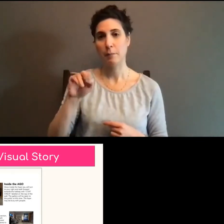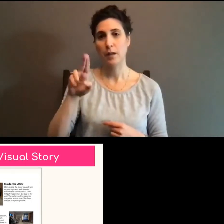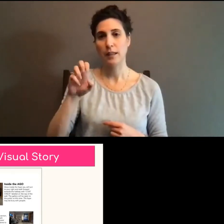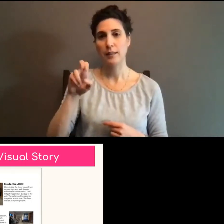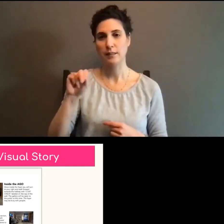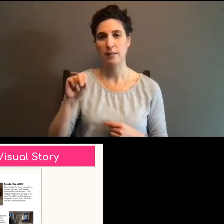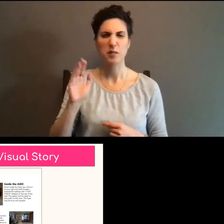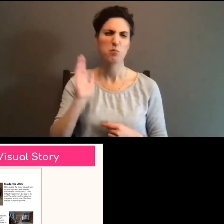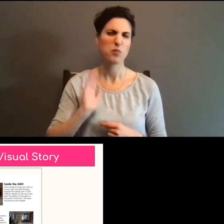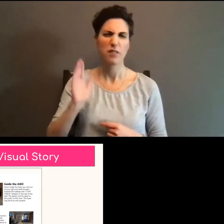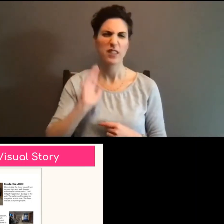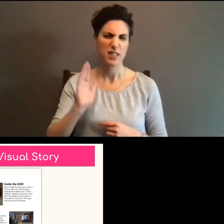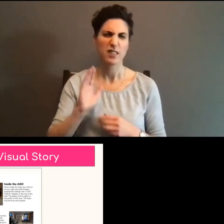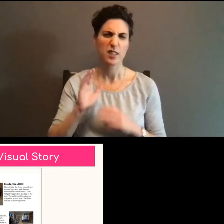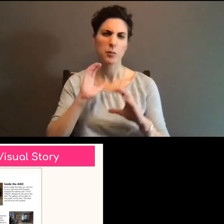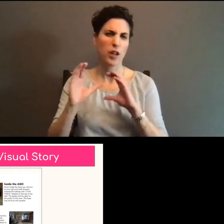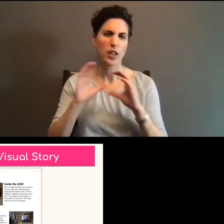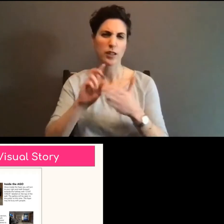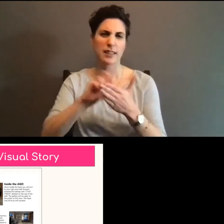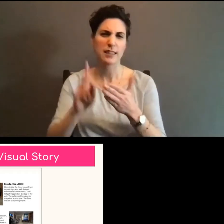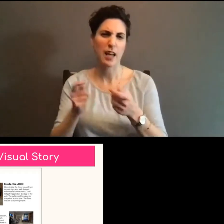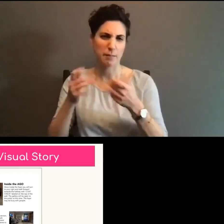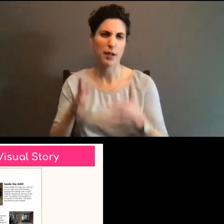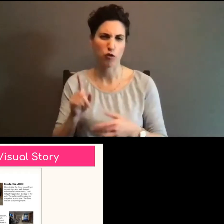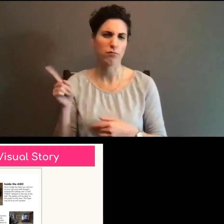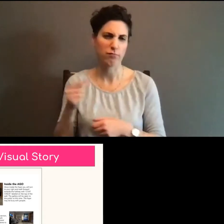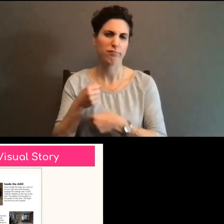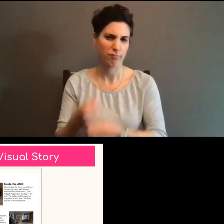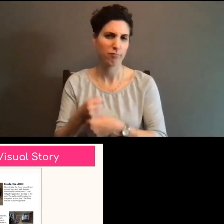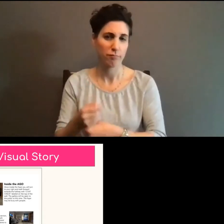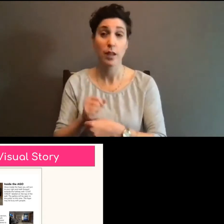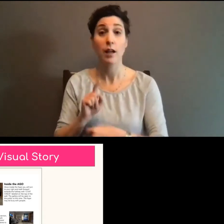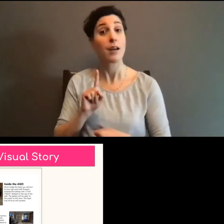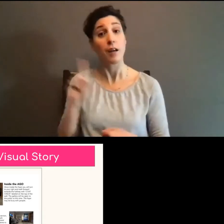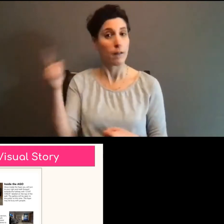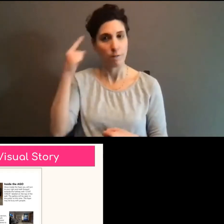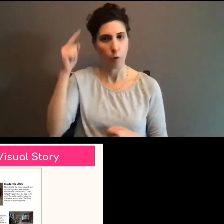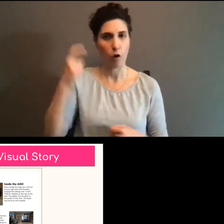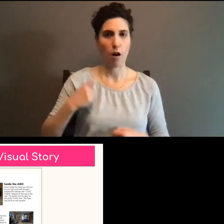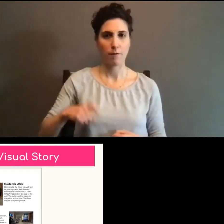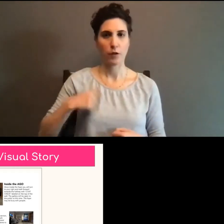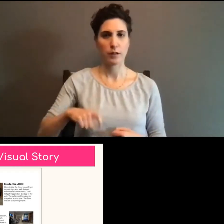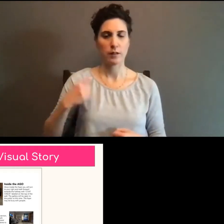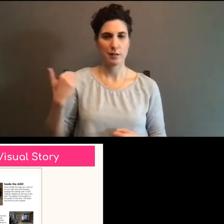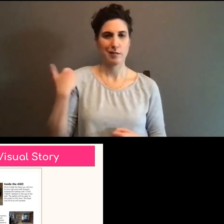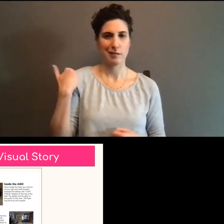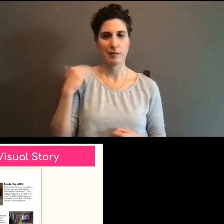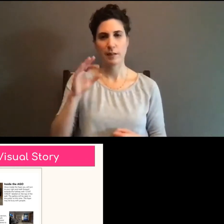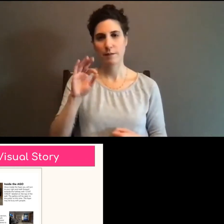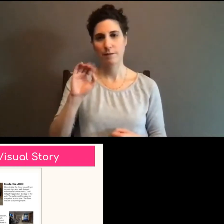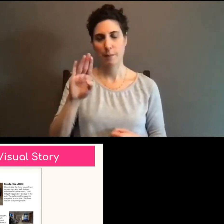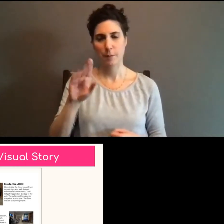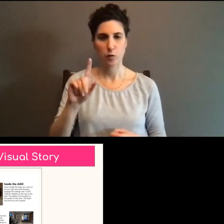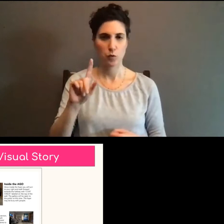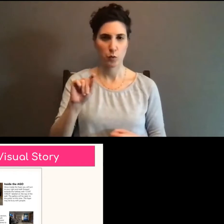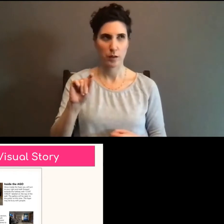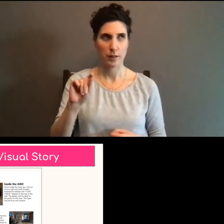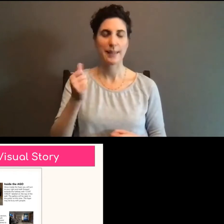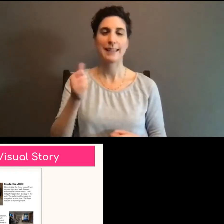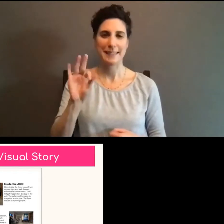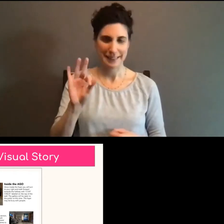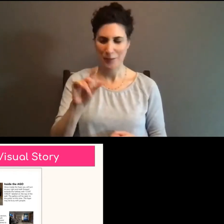designs manager at Tangled. Um, she created this for a conference we held in February, 2020 or 2019.